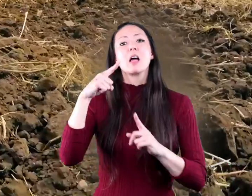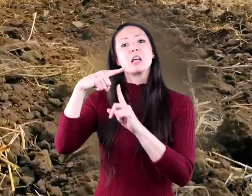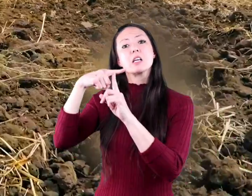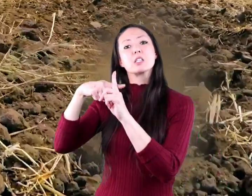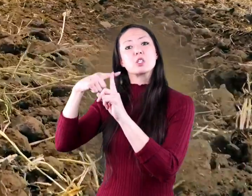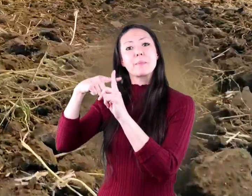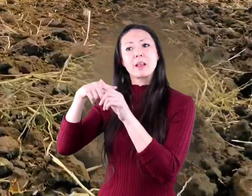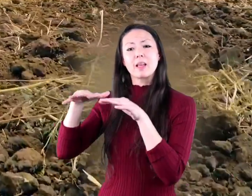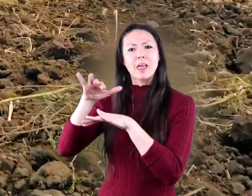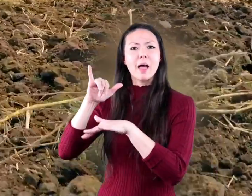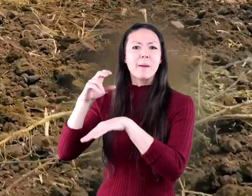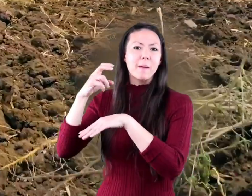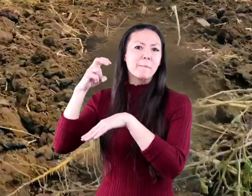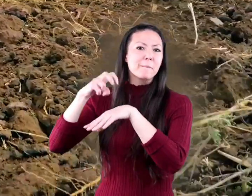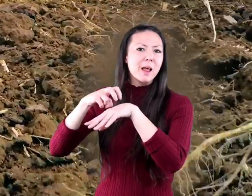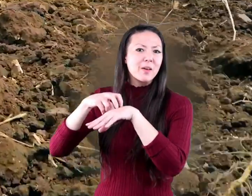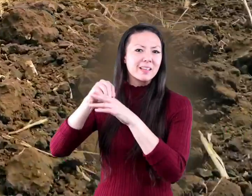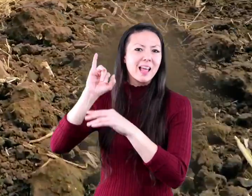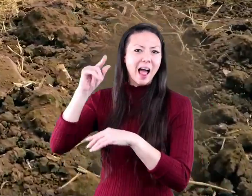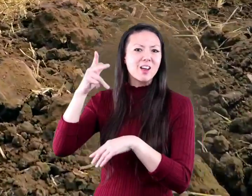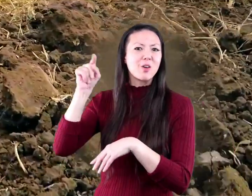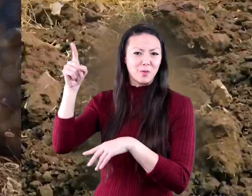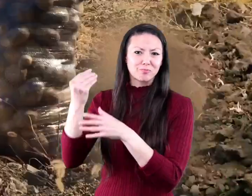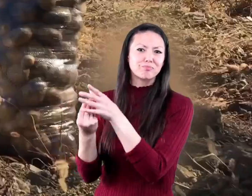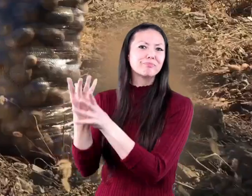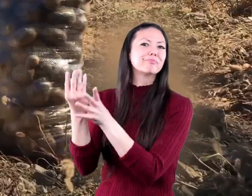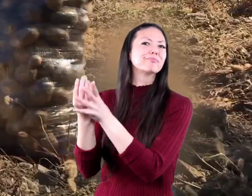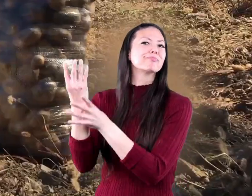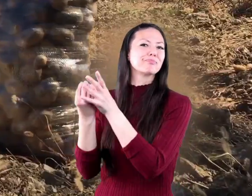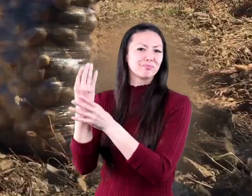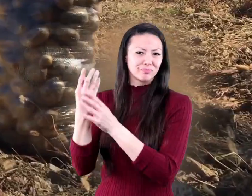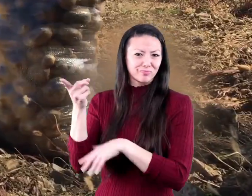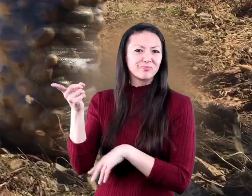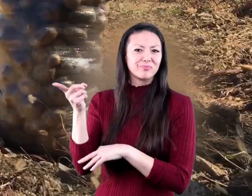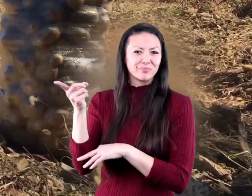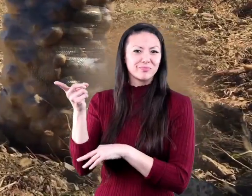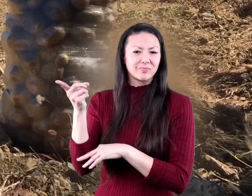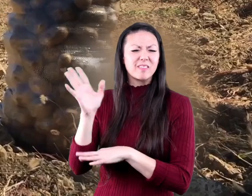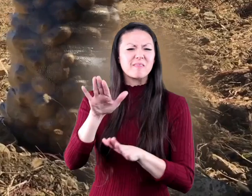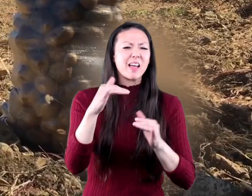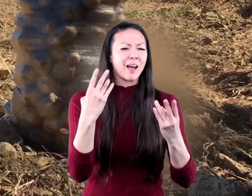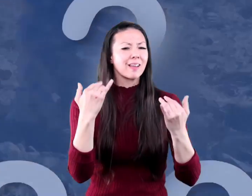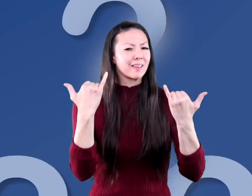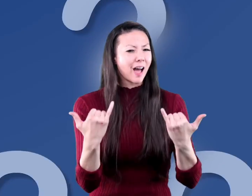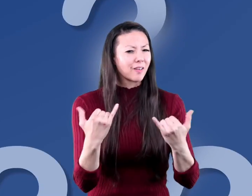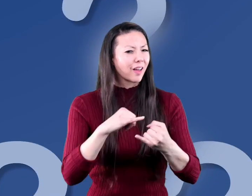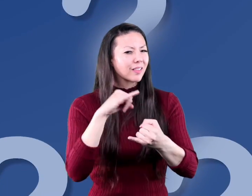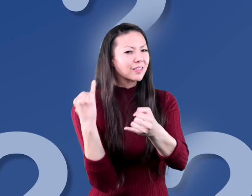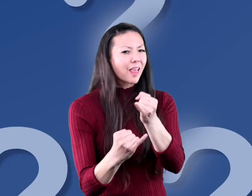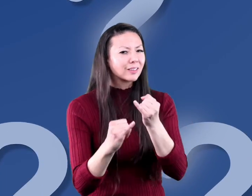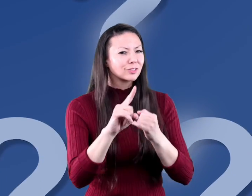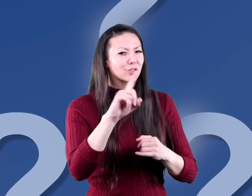in a temperate climate like idaho might grow potatoes okay last question